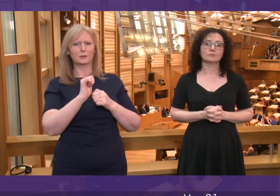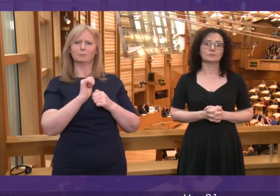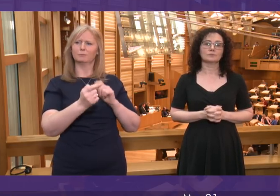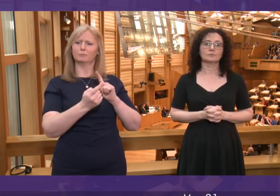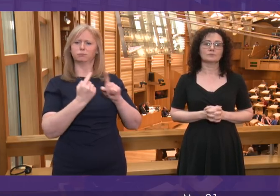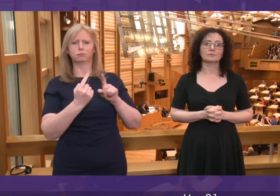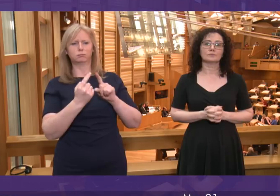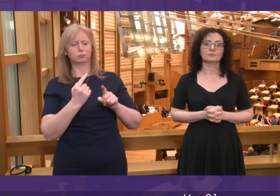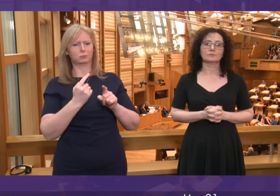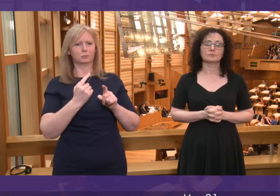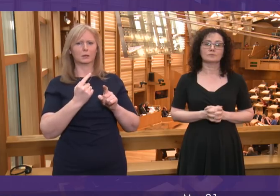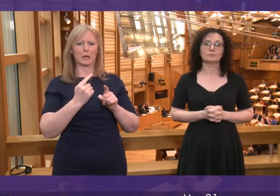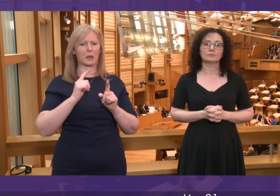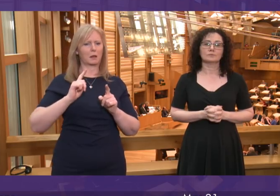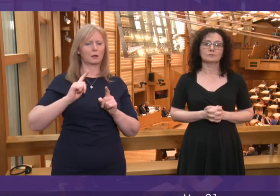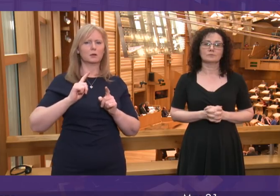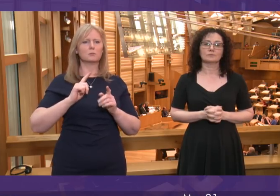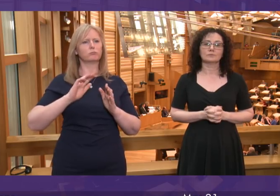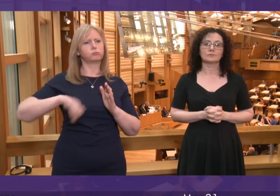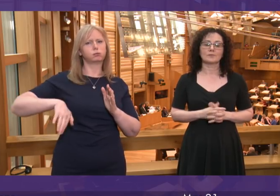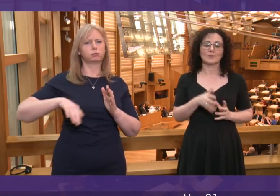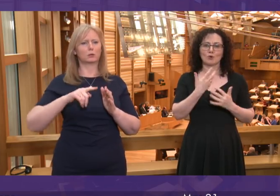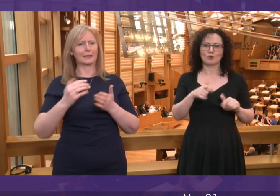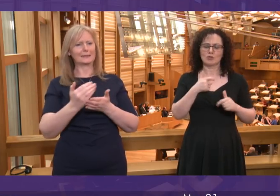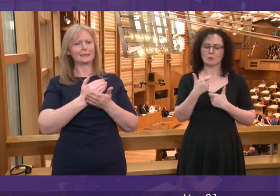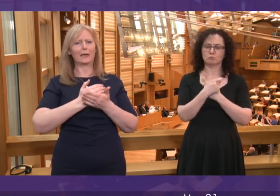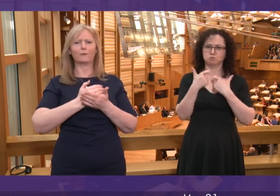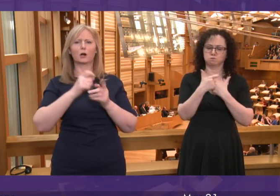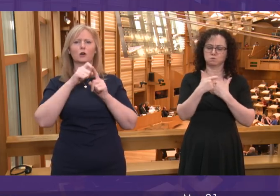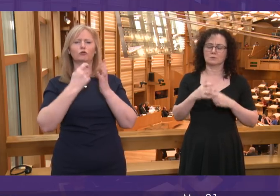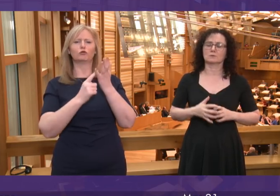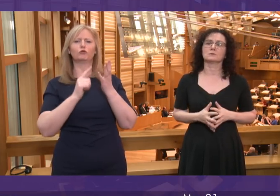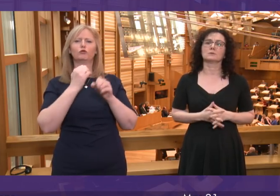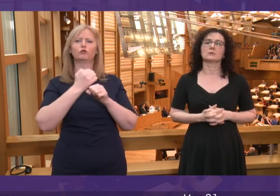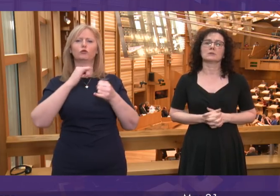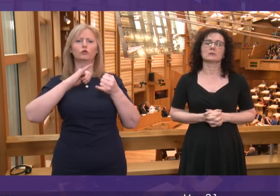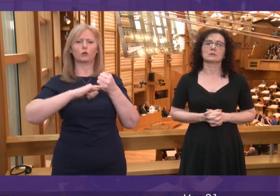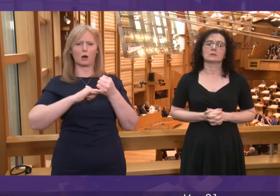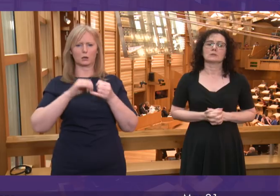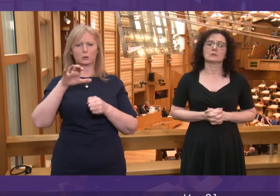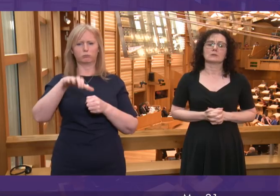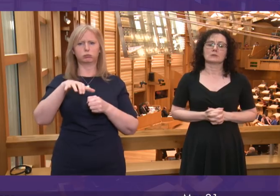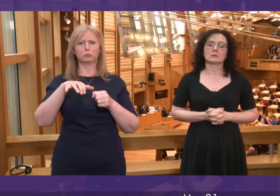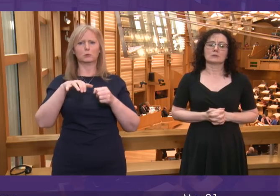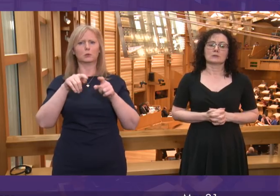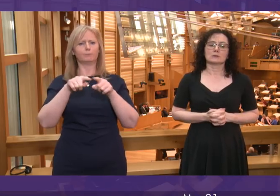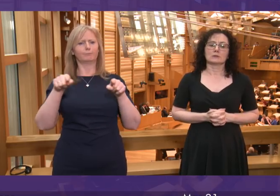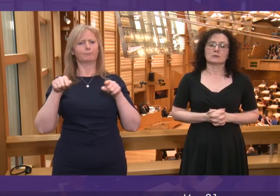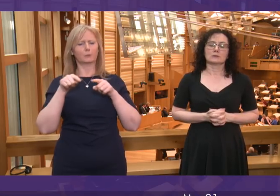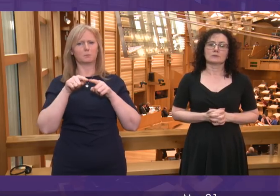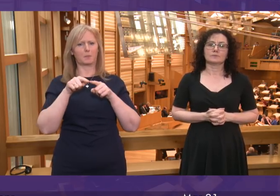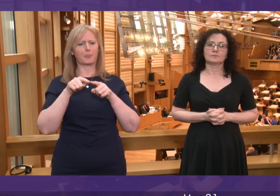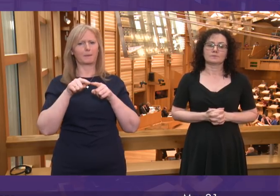Carlin ruled out the fresh thinking around safer drug consumption facilities. If we are genuinely to try to find a